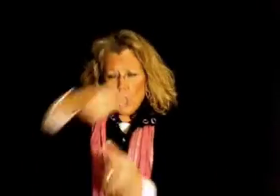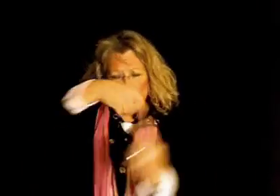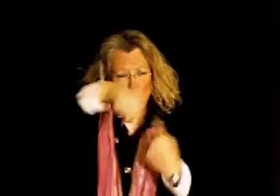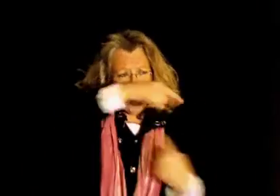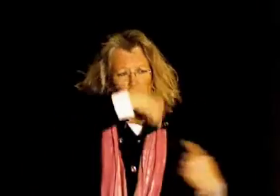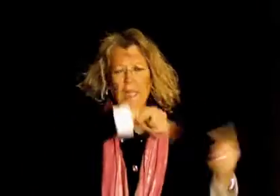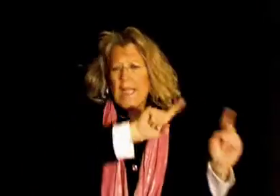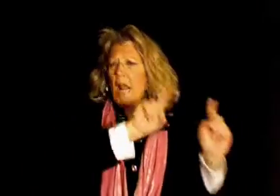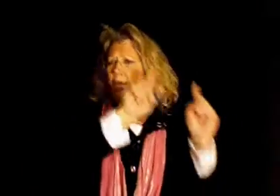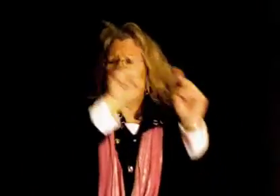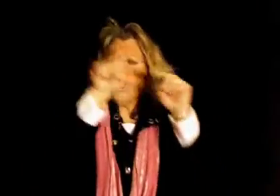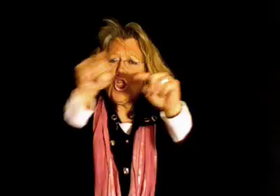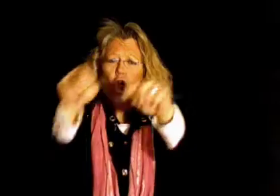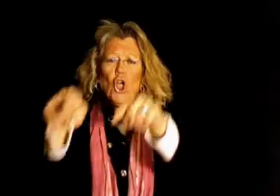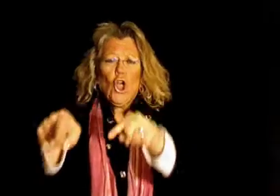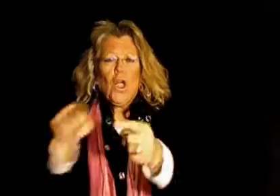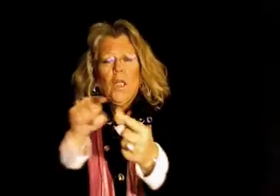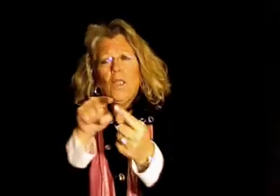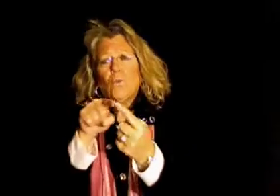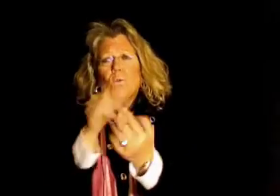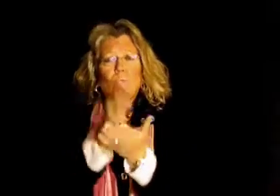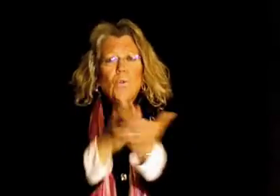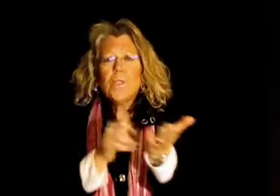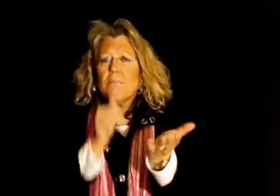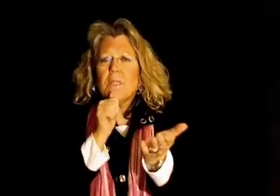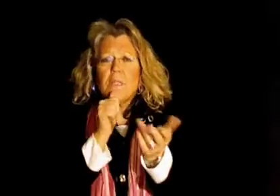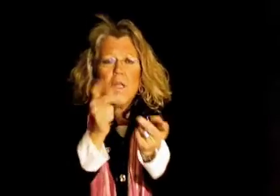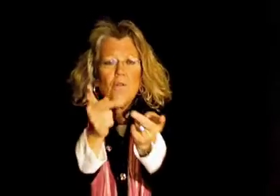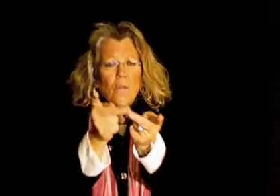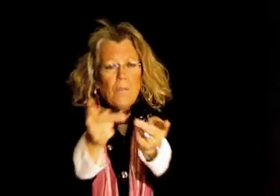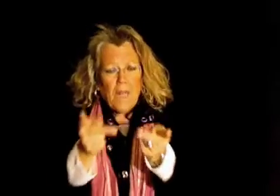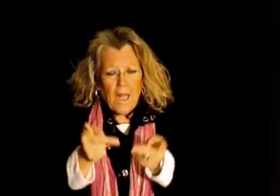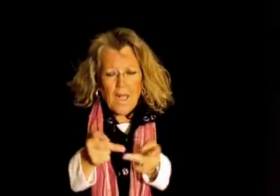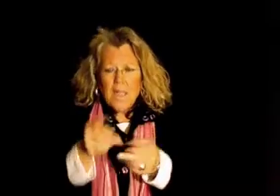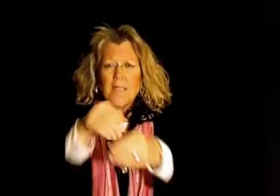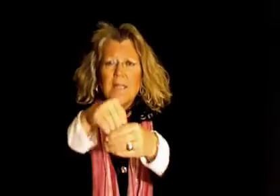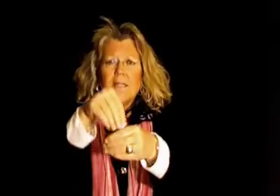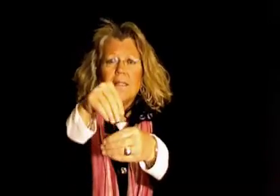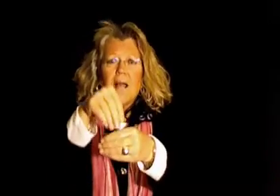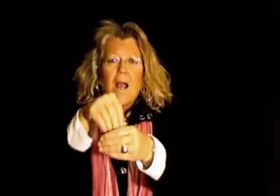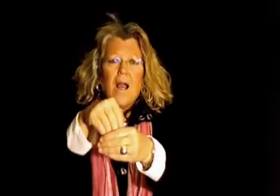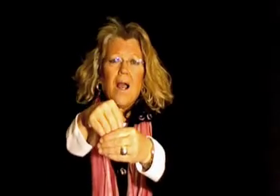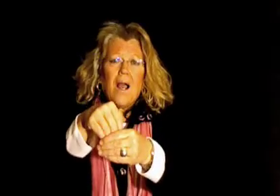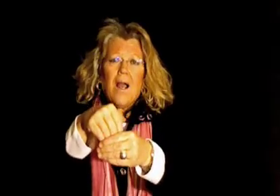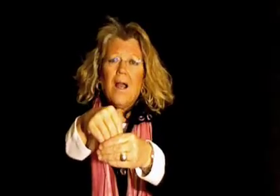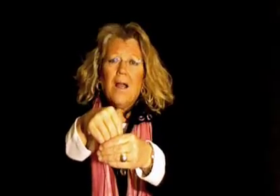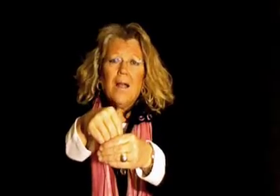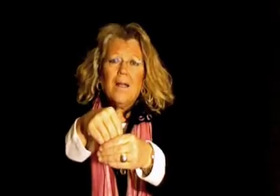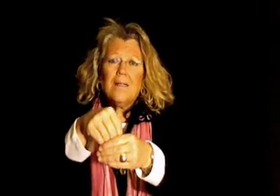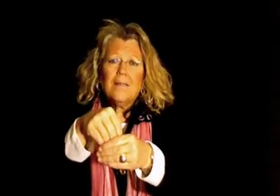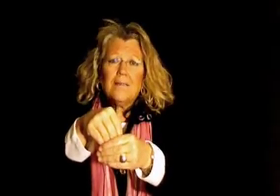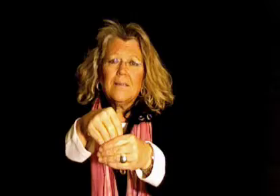I'm turning every turn into some secret place inside